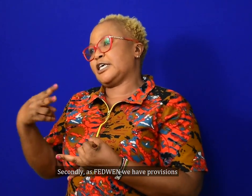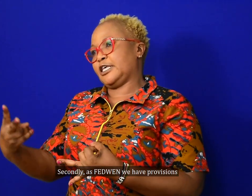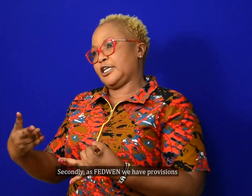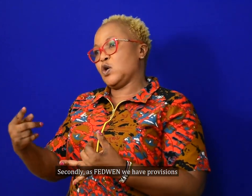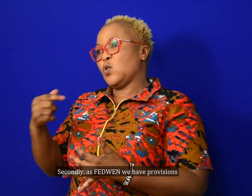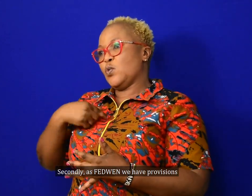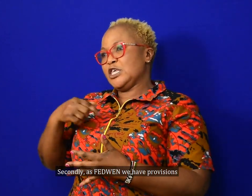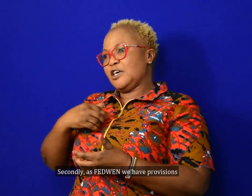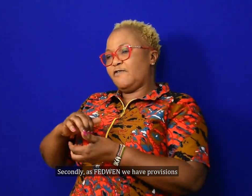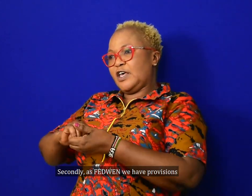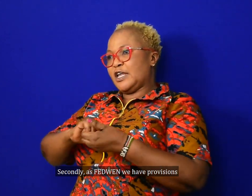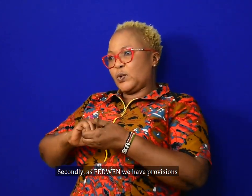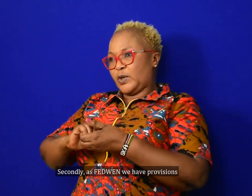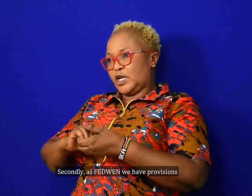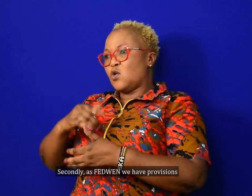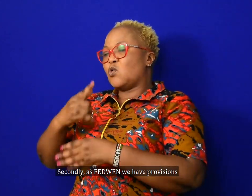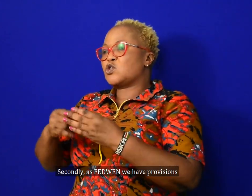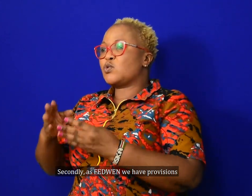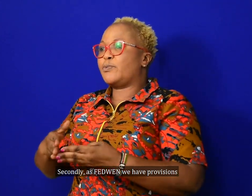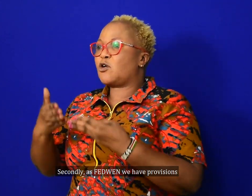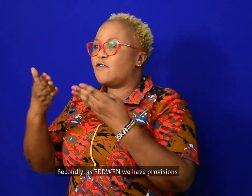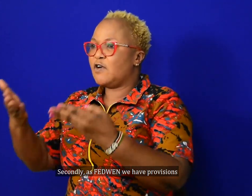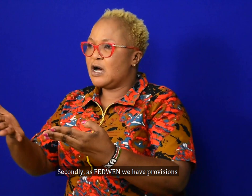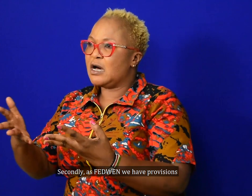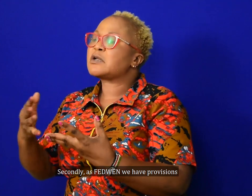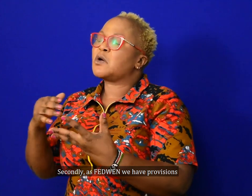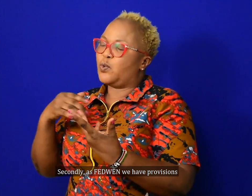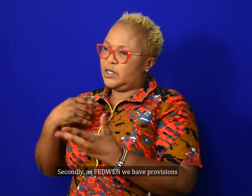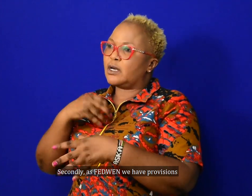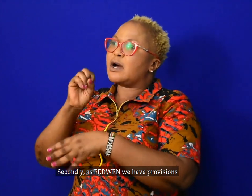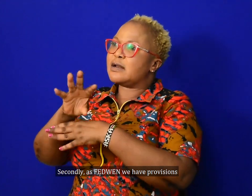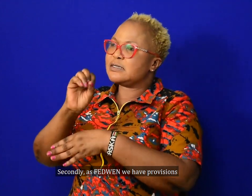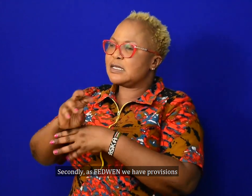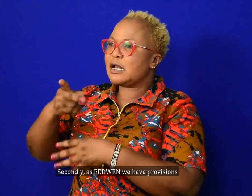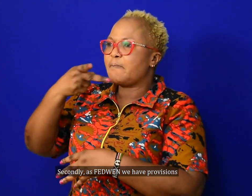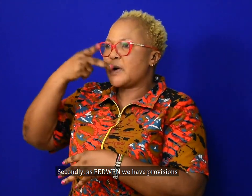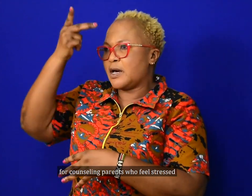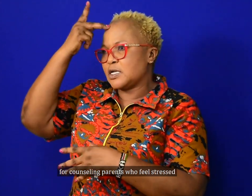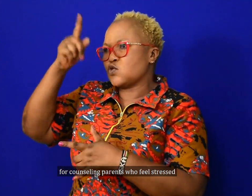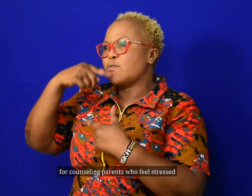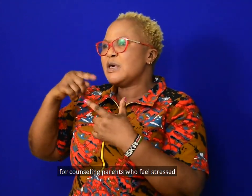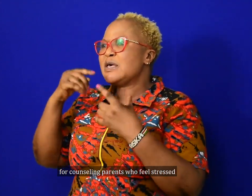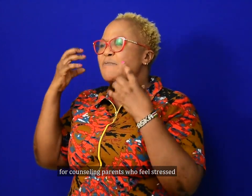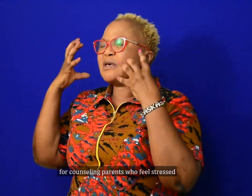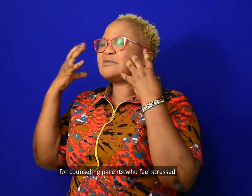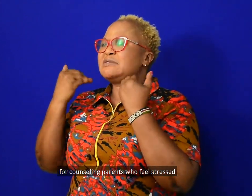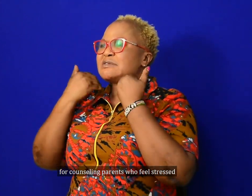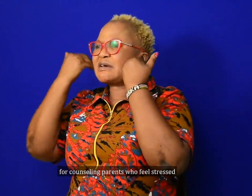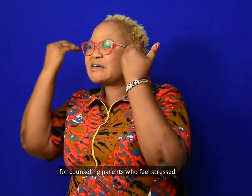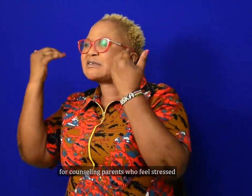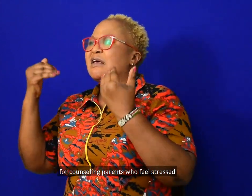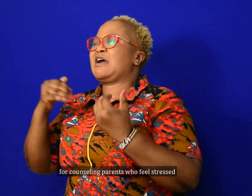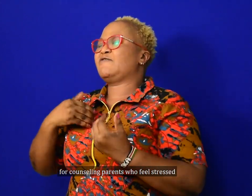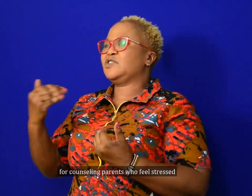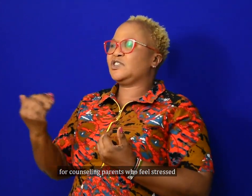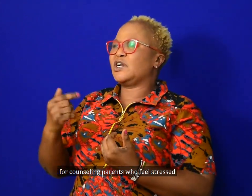Secondly, as Fedwin, we have provisions for counseling parents who feel stressed,